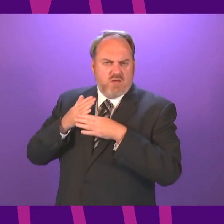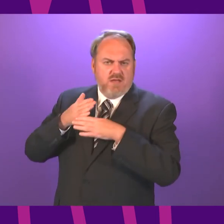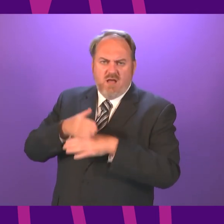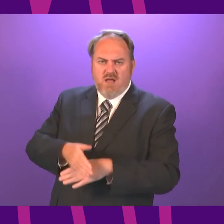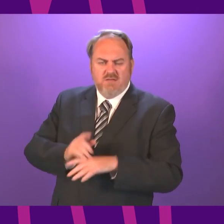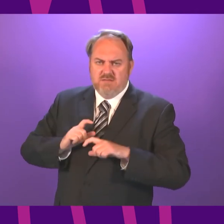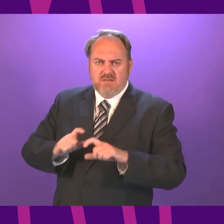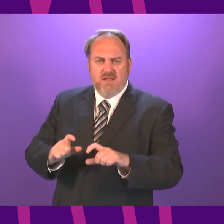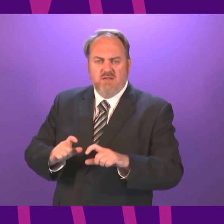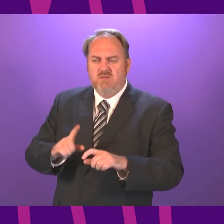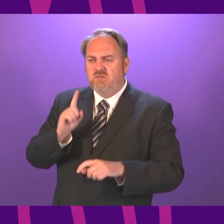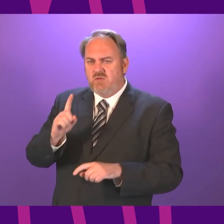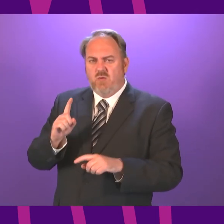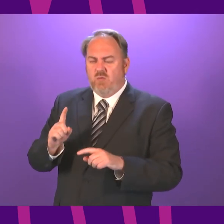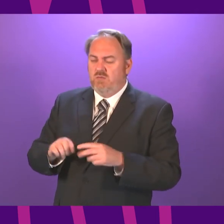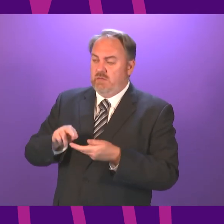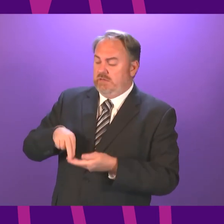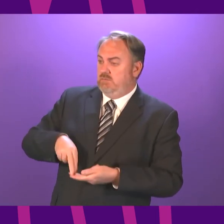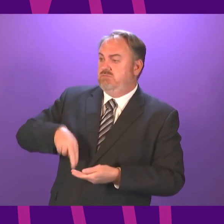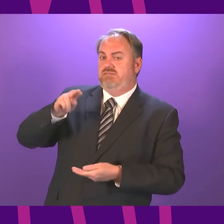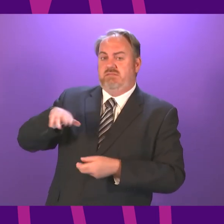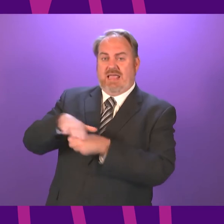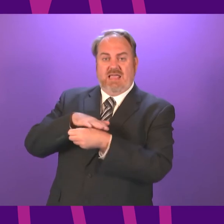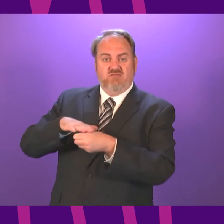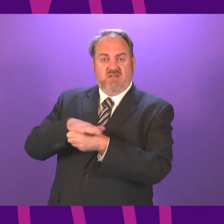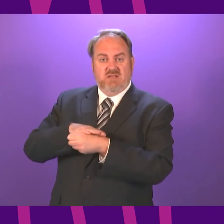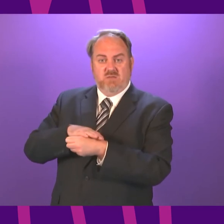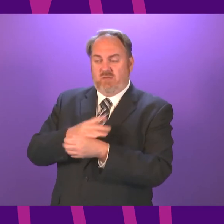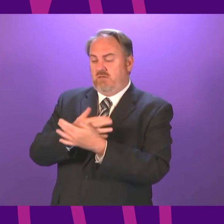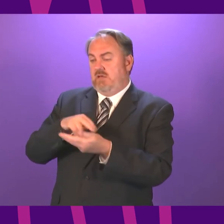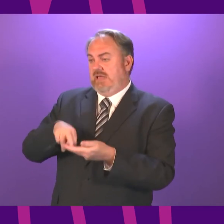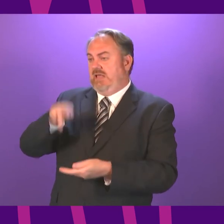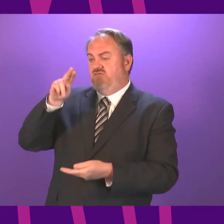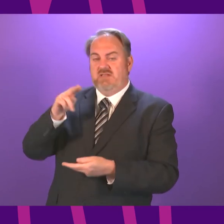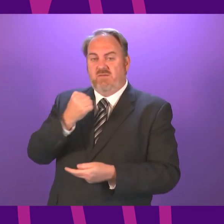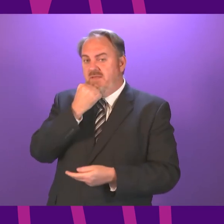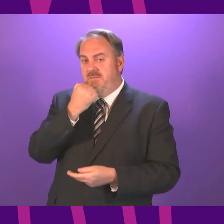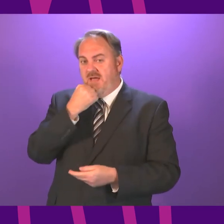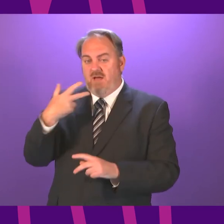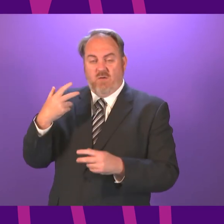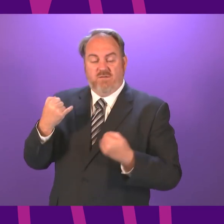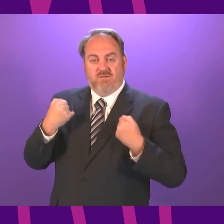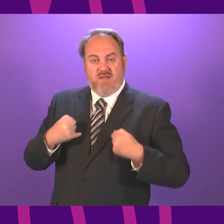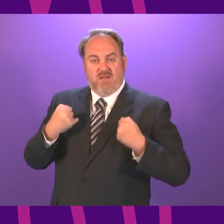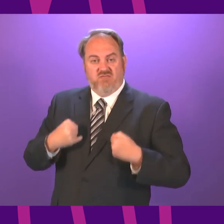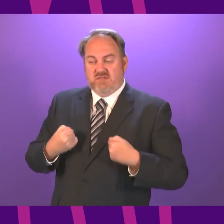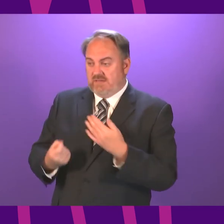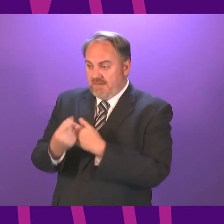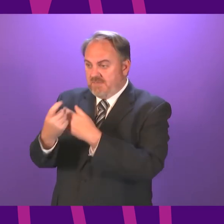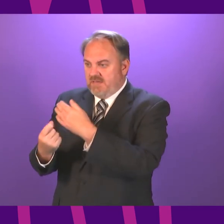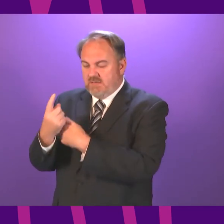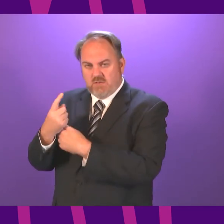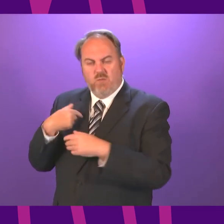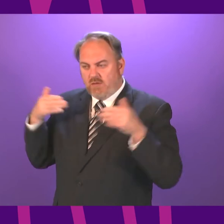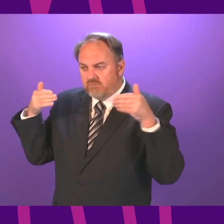hotspot initiatives, local public health teams will continue to take action as appropriate. We, for example, at the